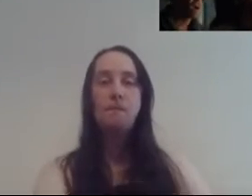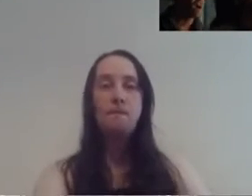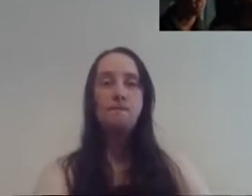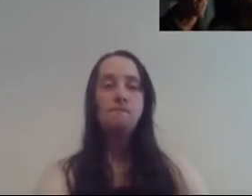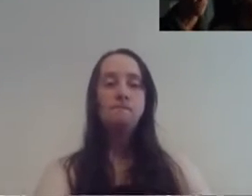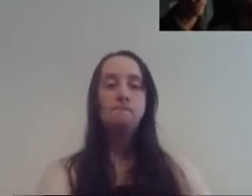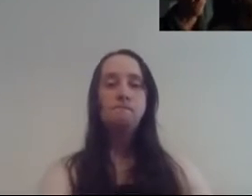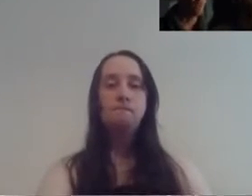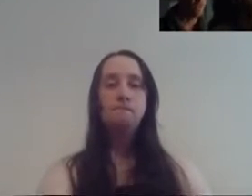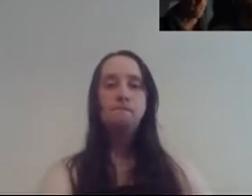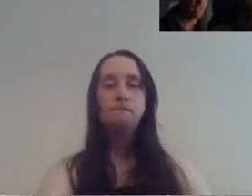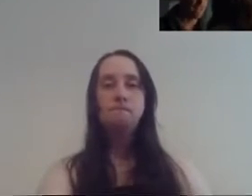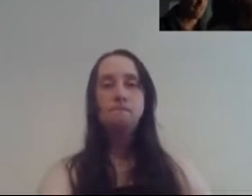I thought you were dead